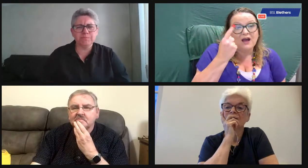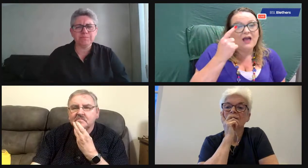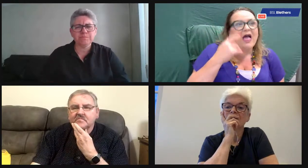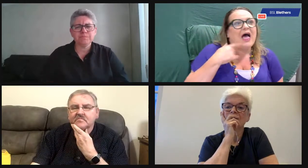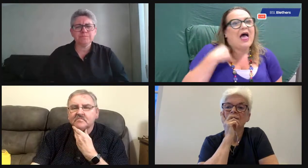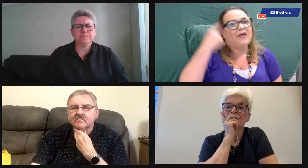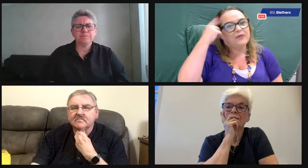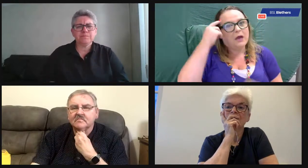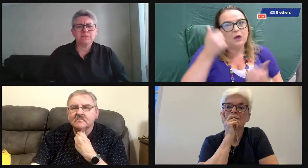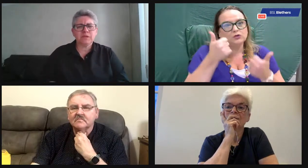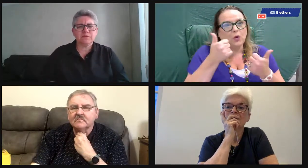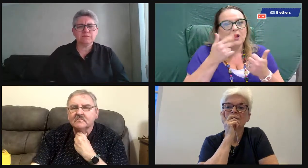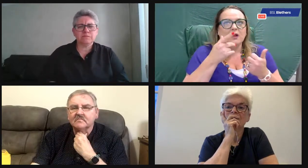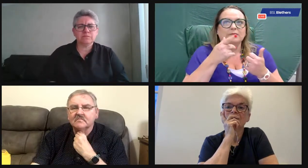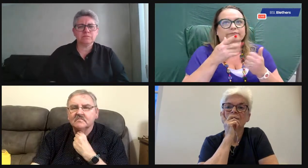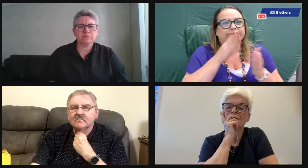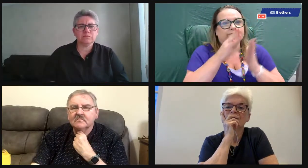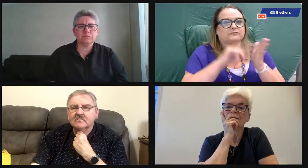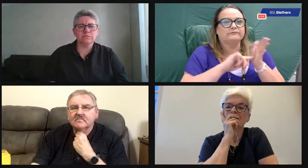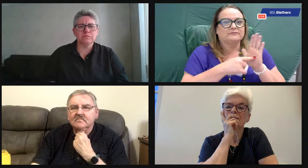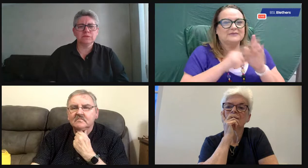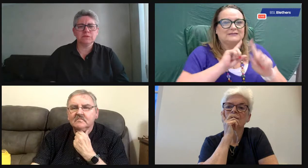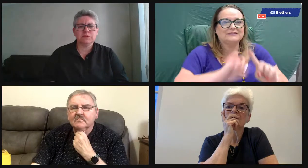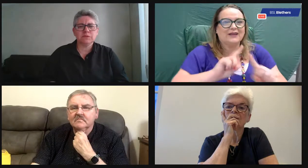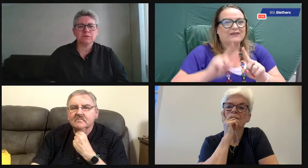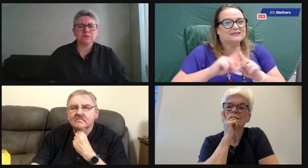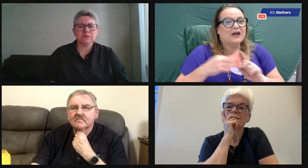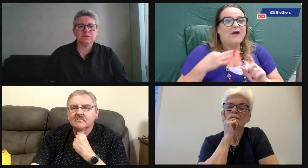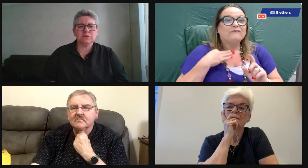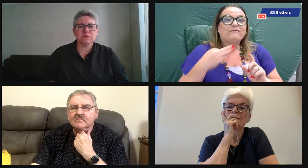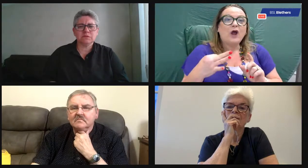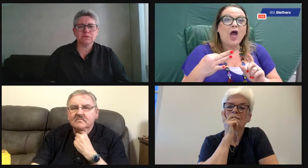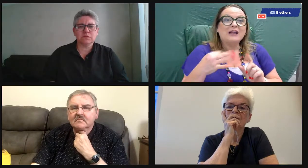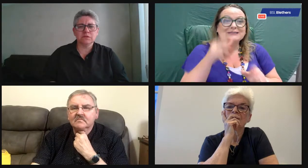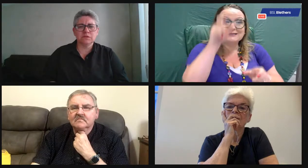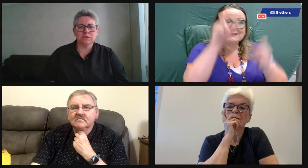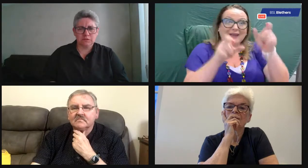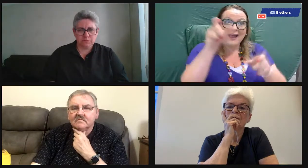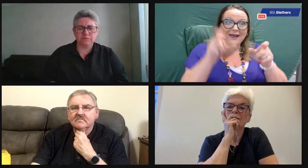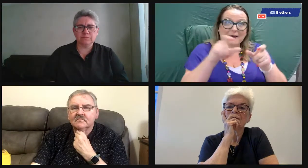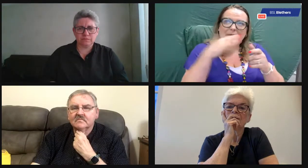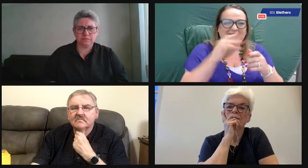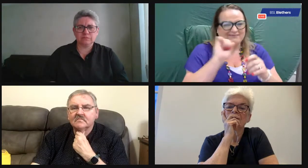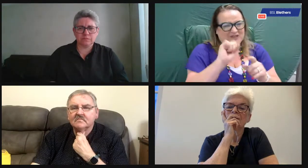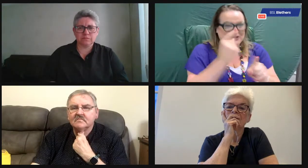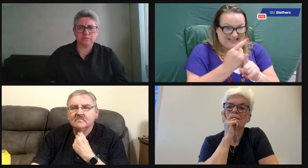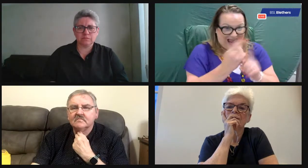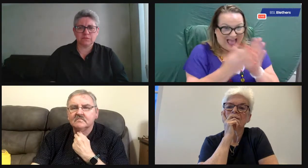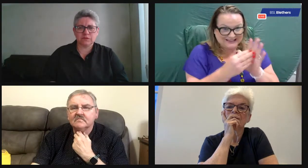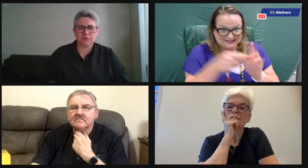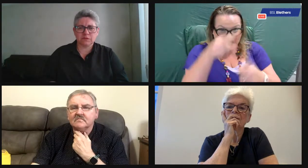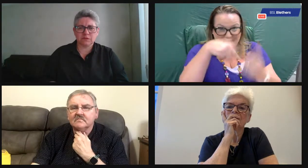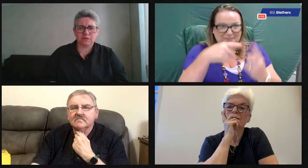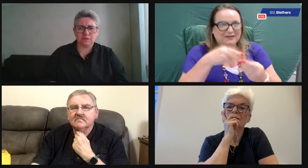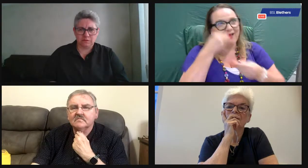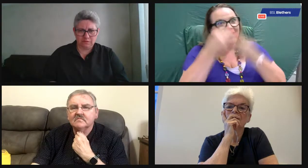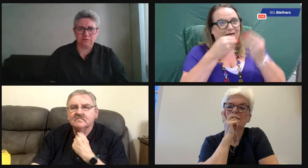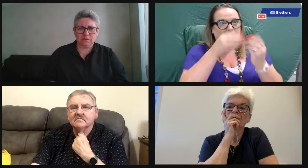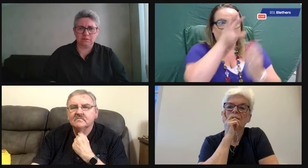how you reach out to young people? Well, I think it's a good idea. I think it's really good to show young people a mix of